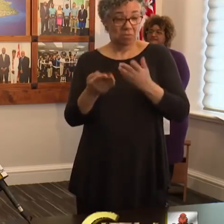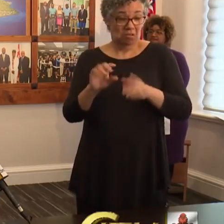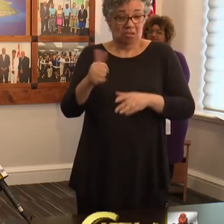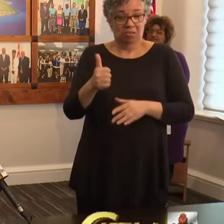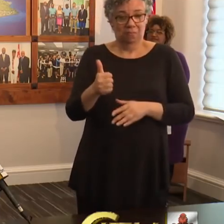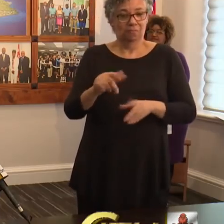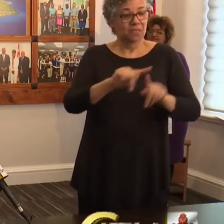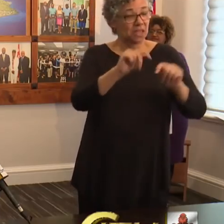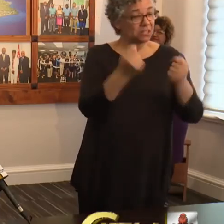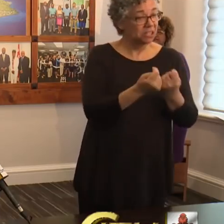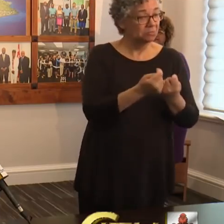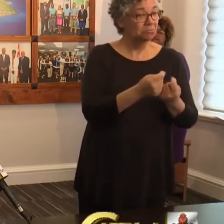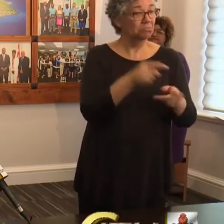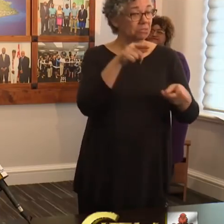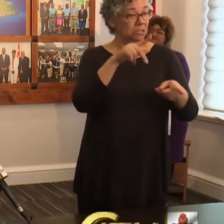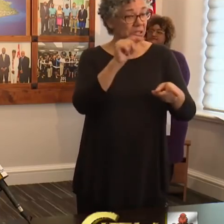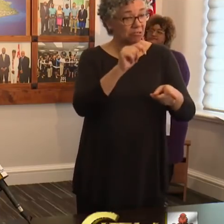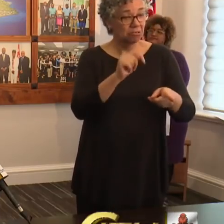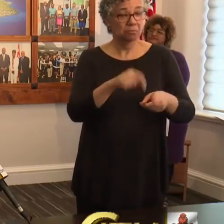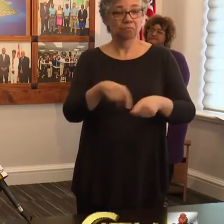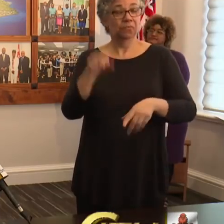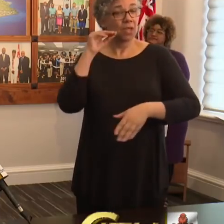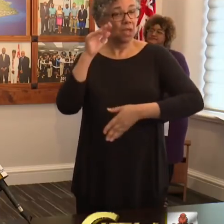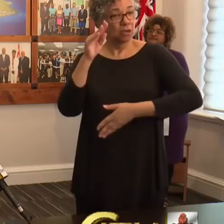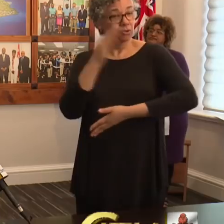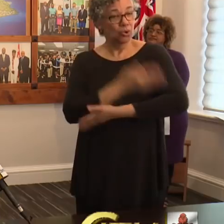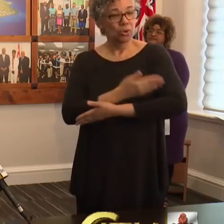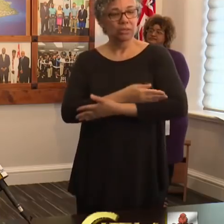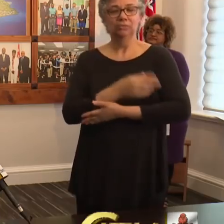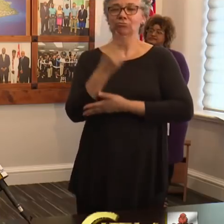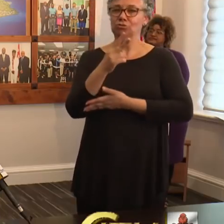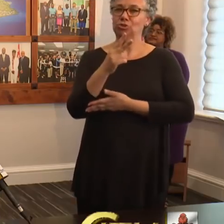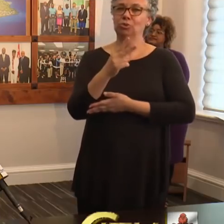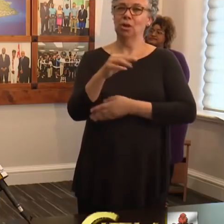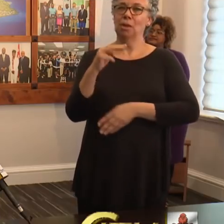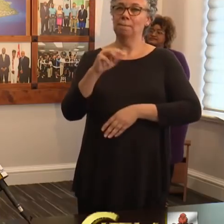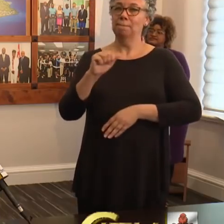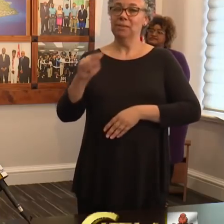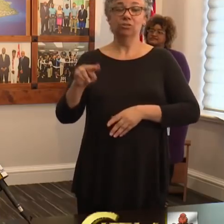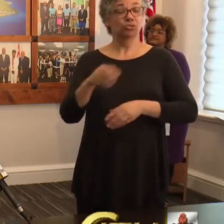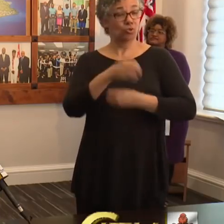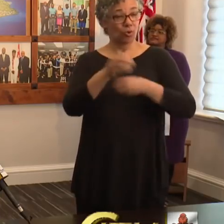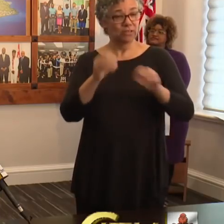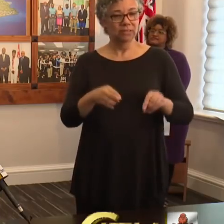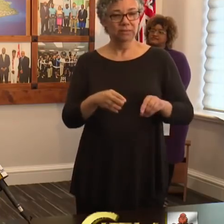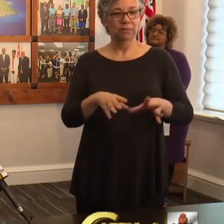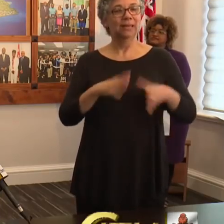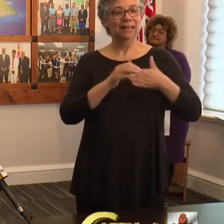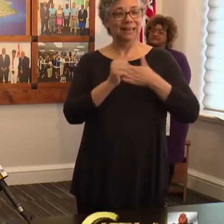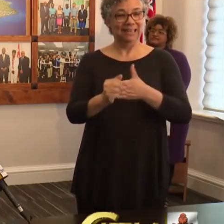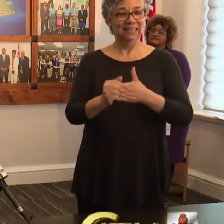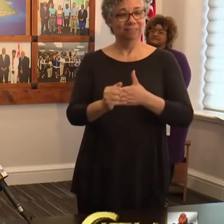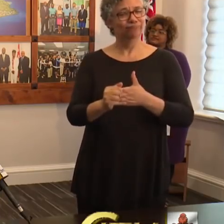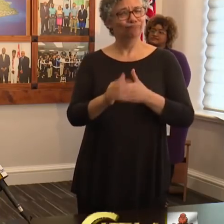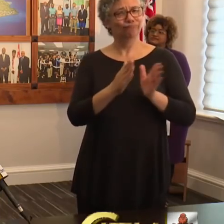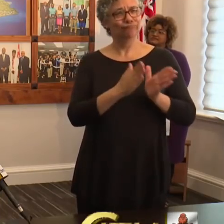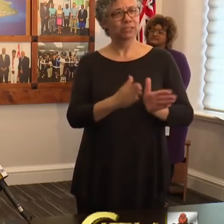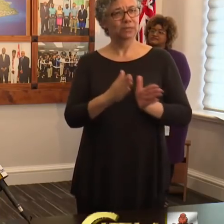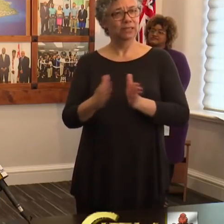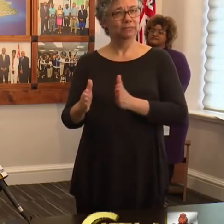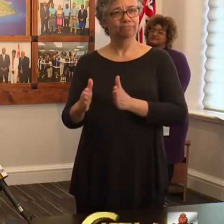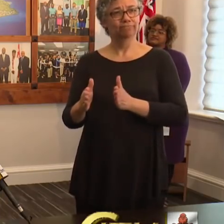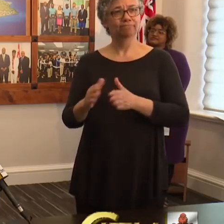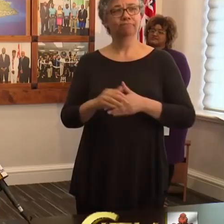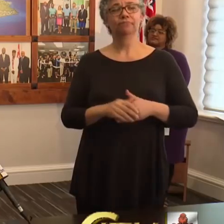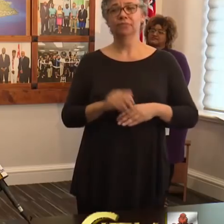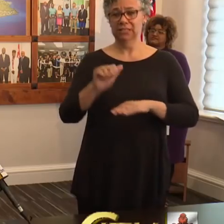Ms. Tyrrell, her daughter Keisha, and two Ministry Officers, Ms. Georgette Trott and Ms. Trina Bean, have been leading this initiative. The message